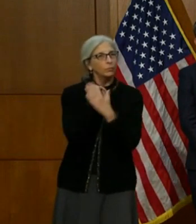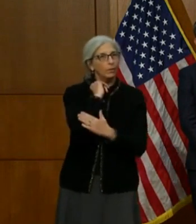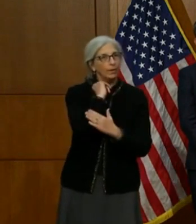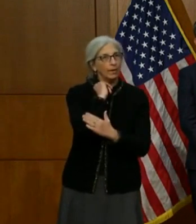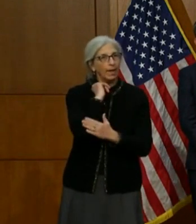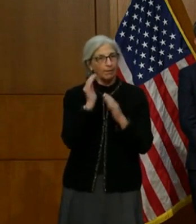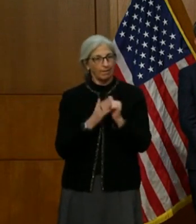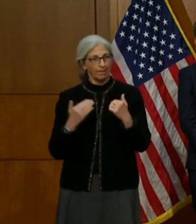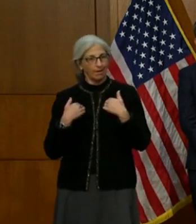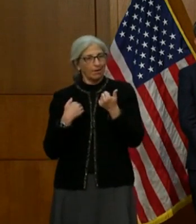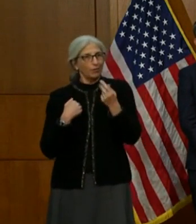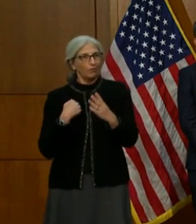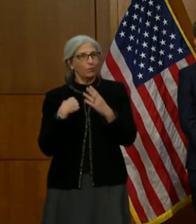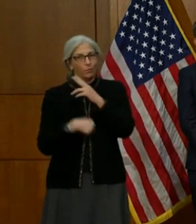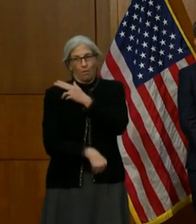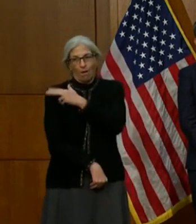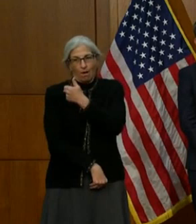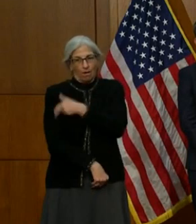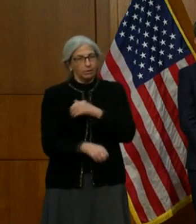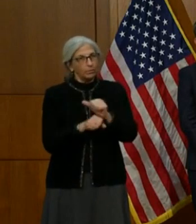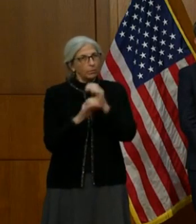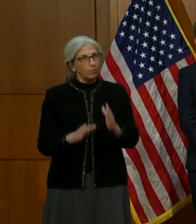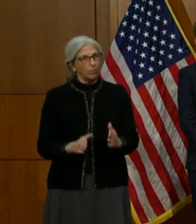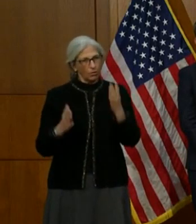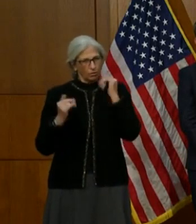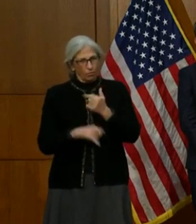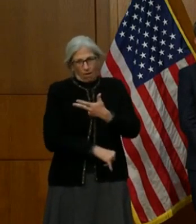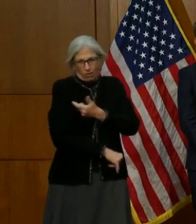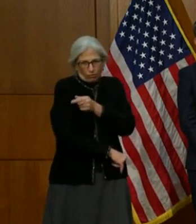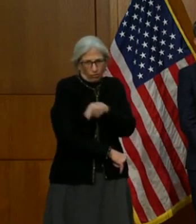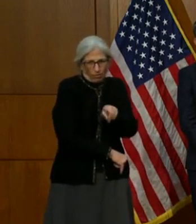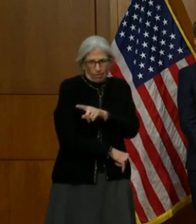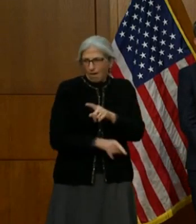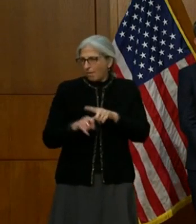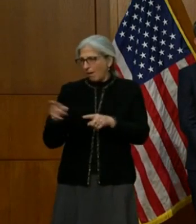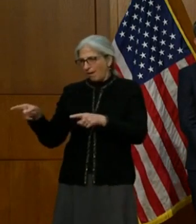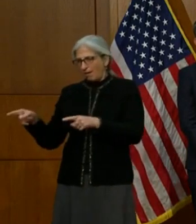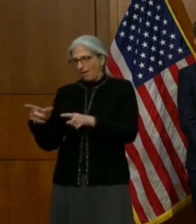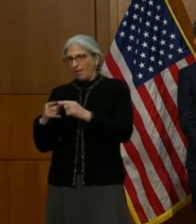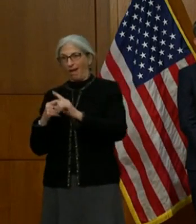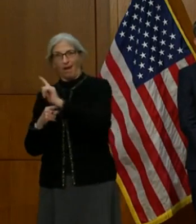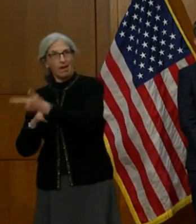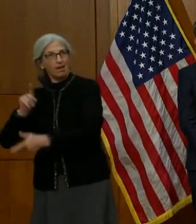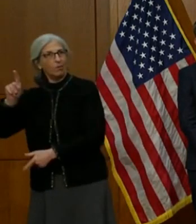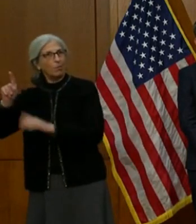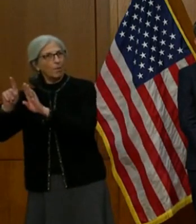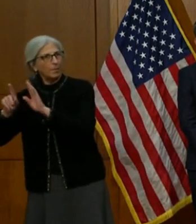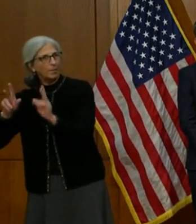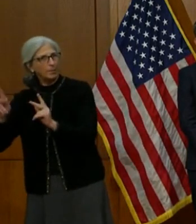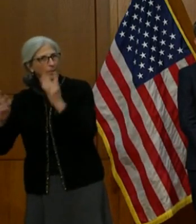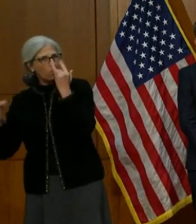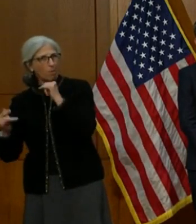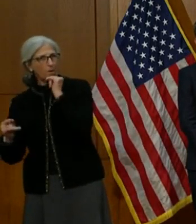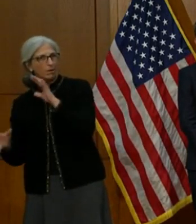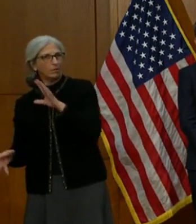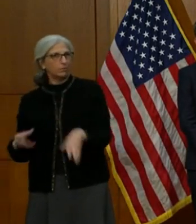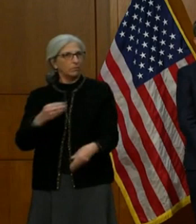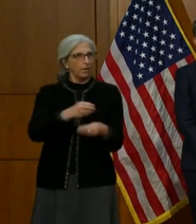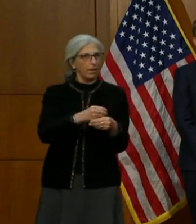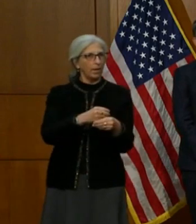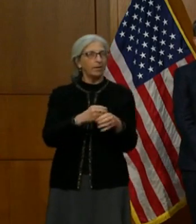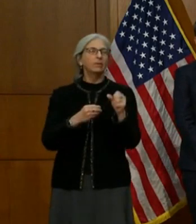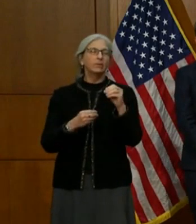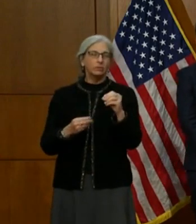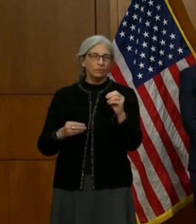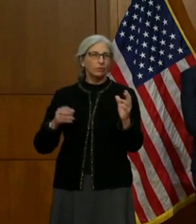and judgment that the governor mentioned. So we are communicating that in response to what the vaccinators are telling us, that,